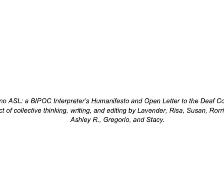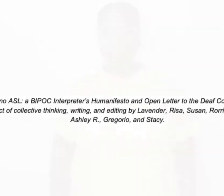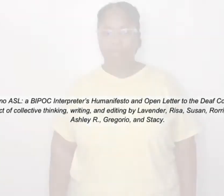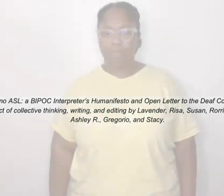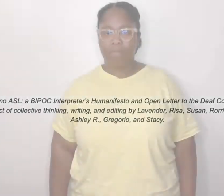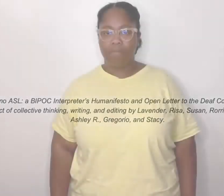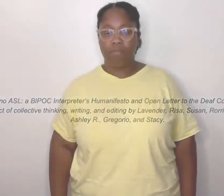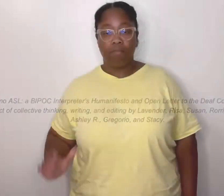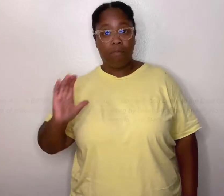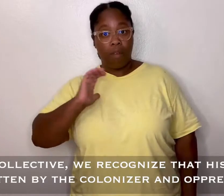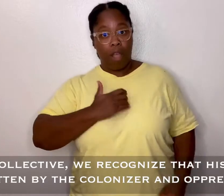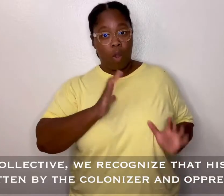2020